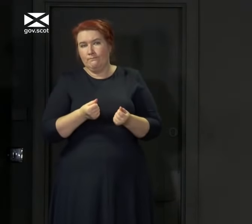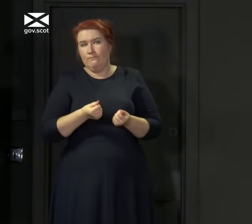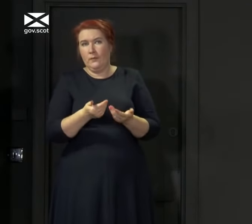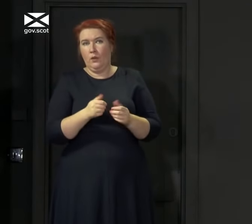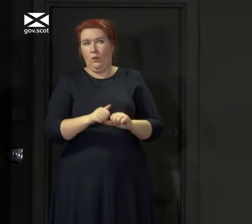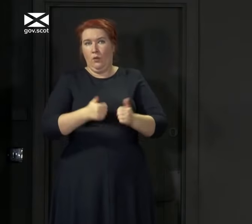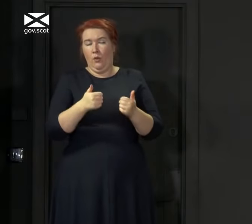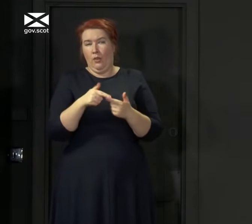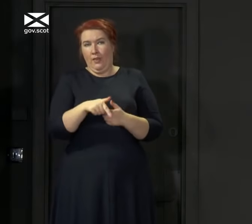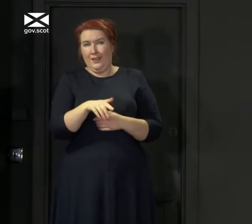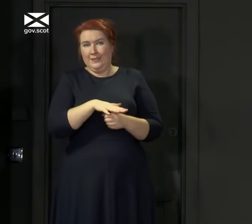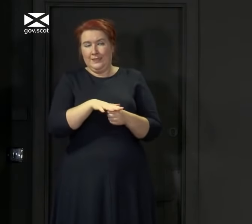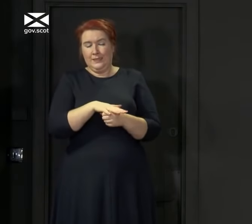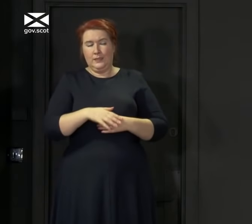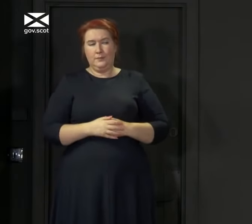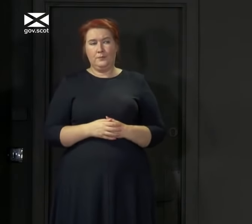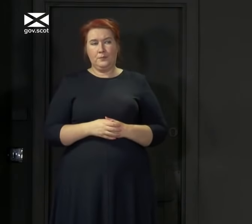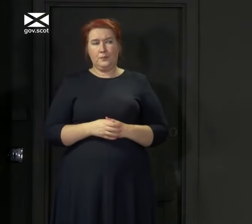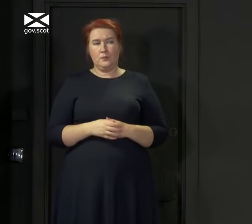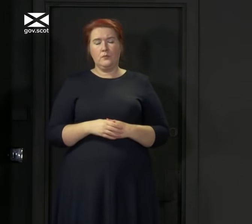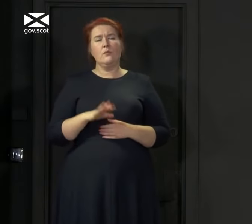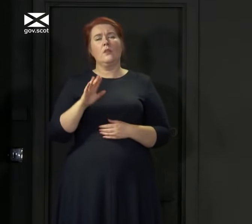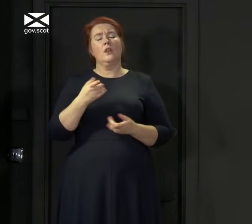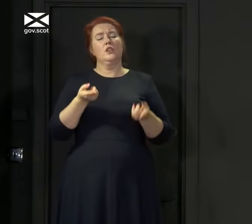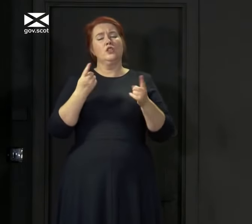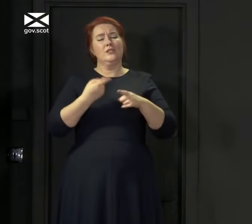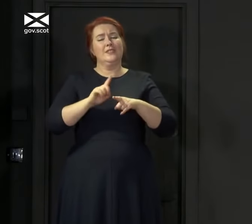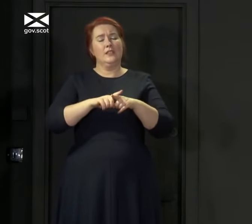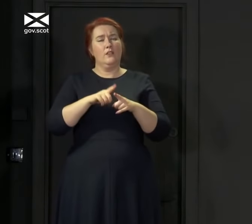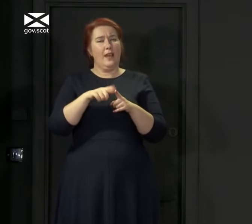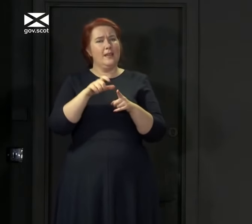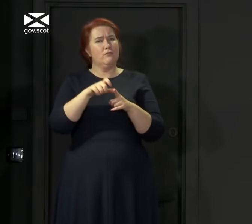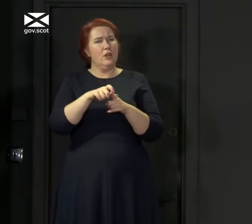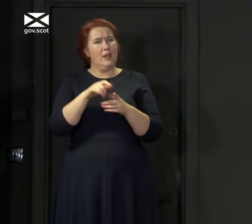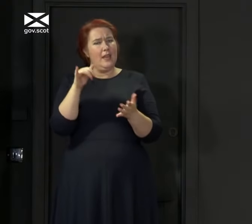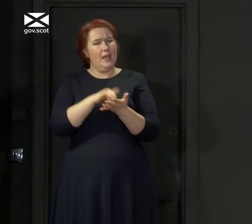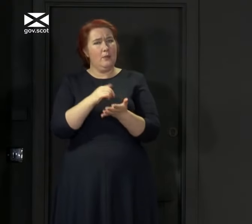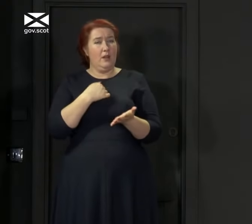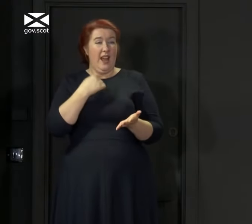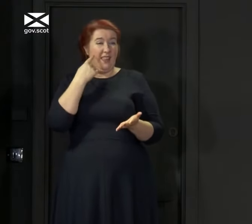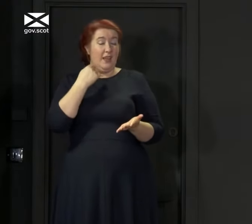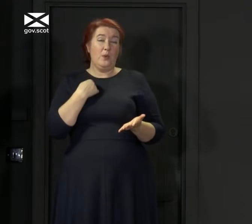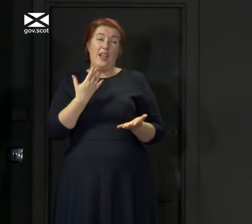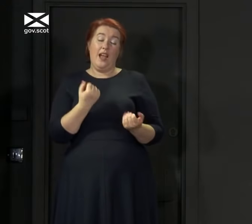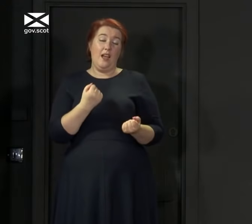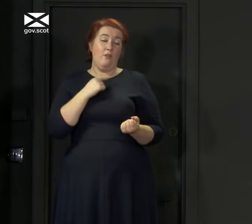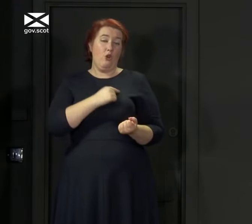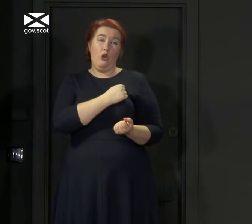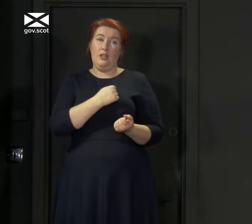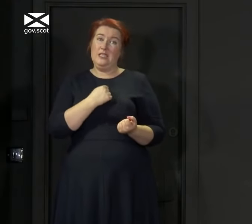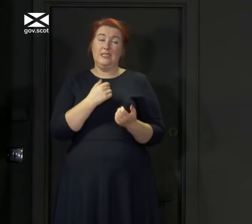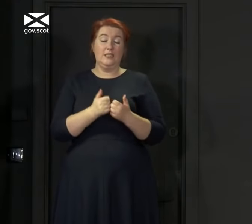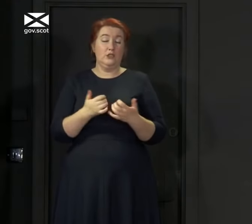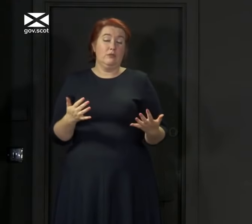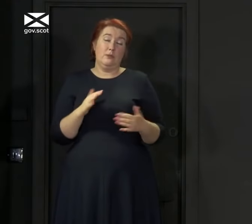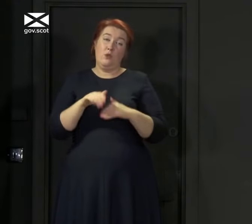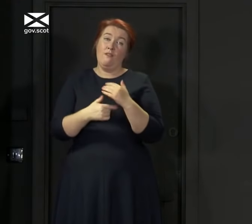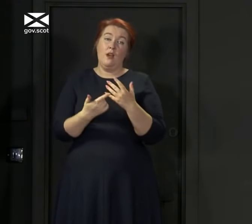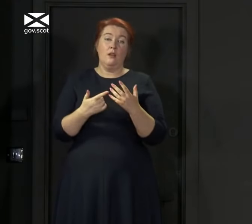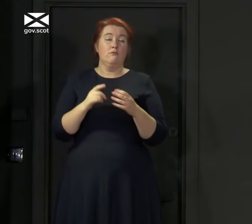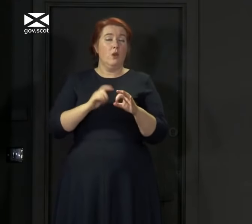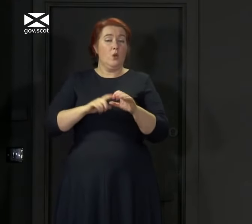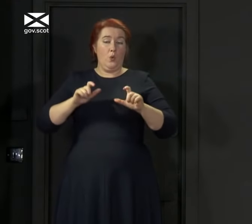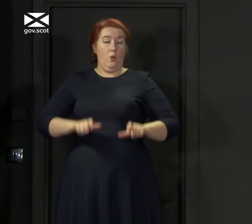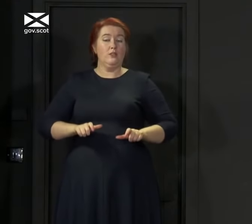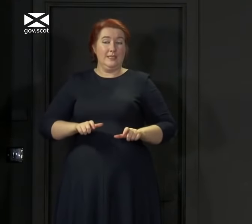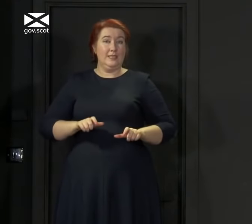The chief executive of Edinburgh Airport and I, I think we have just an honest disagreement around the need for quarantine. And that's, you that's